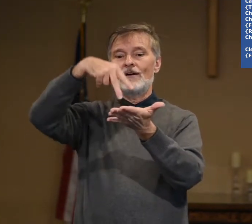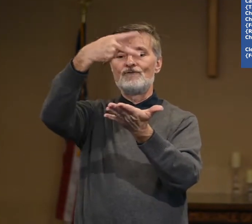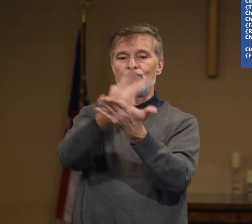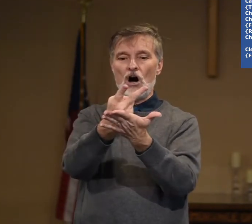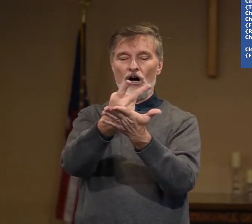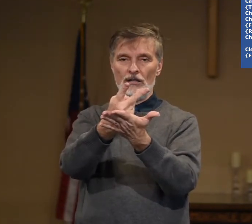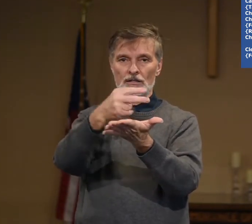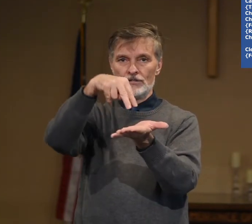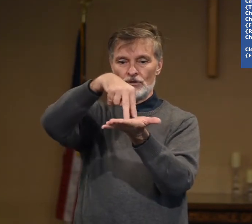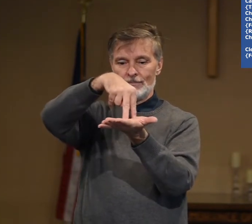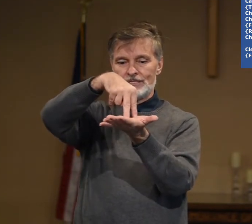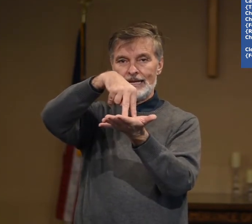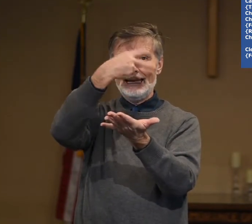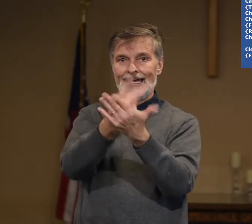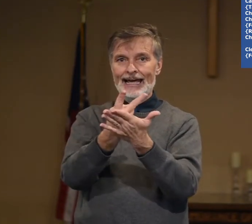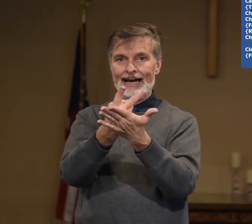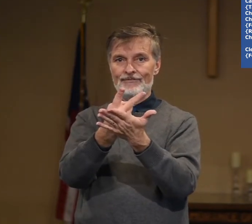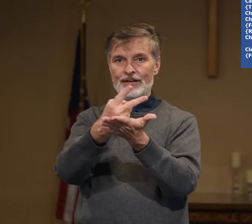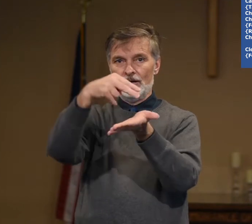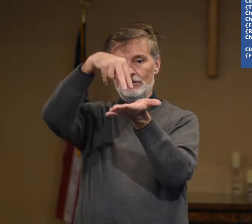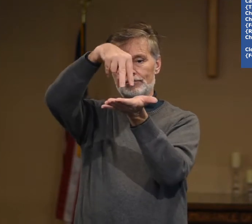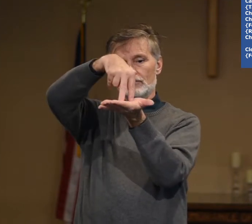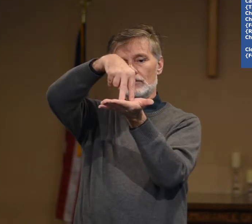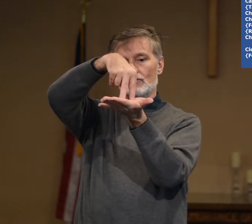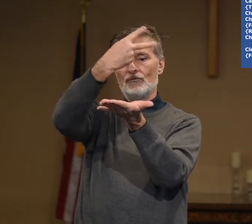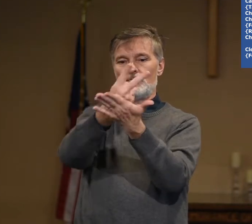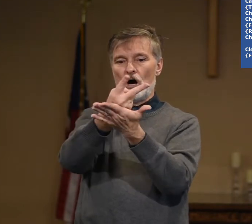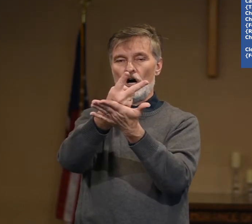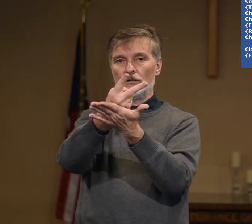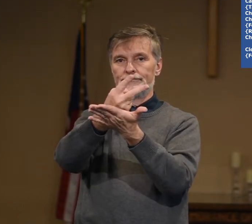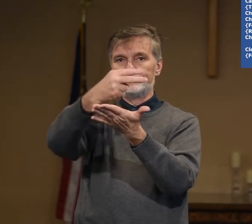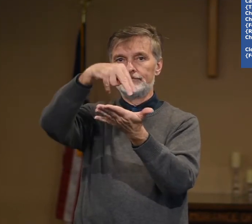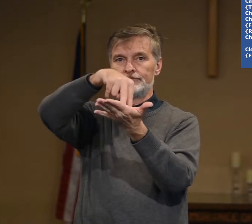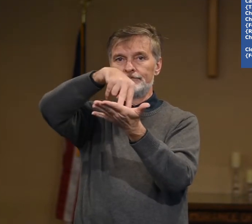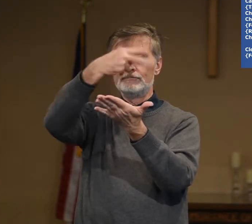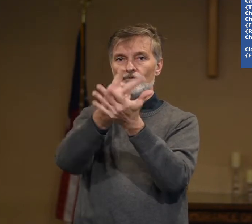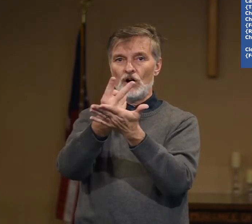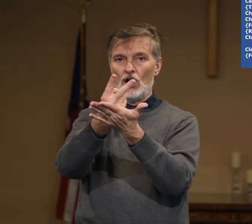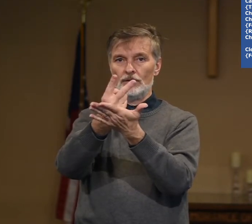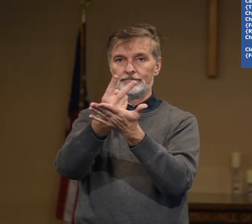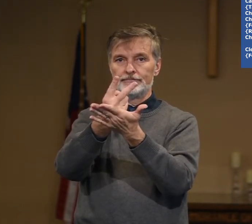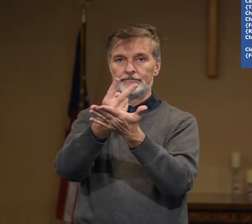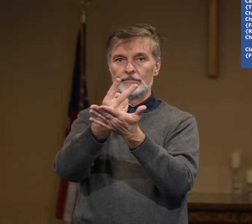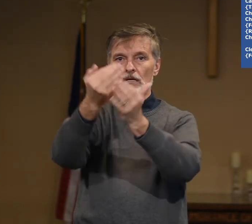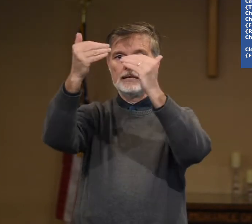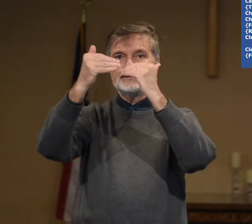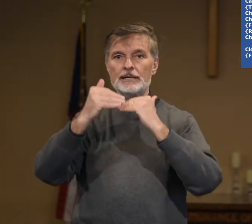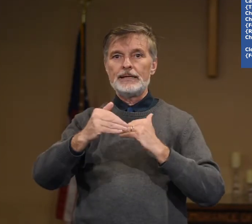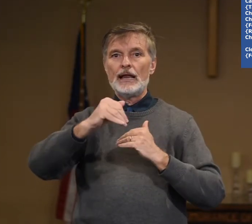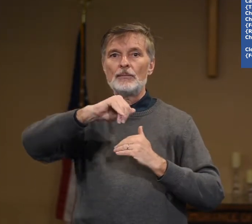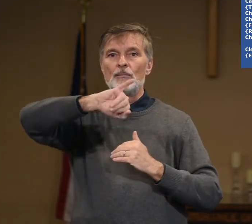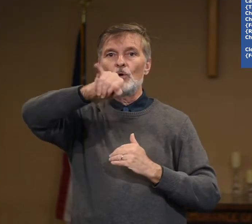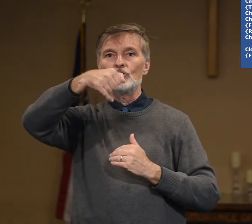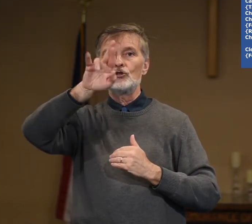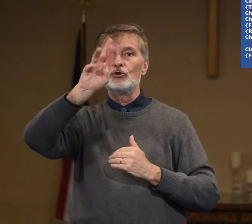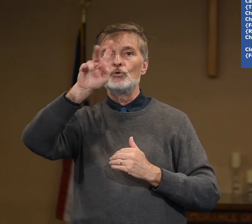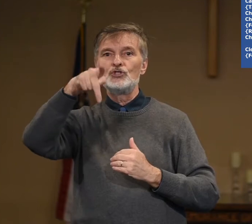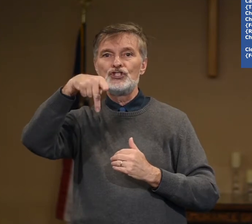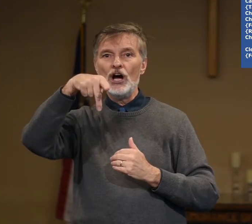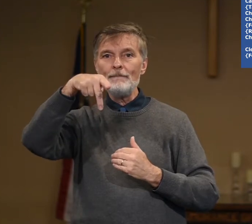fall. So I'm standing and I fell. Fall, fall. Skip down a little bit more to jump.